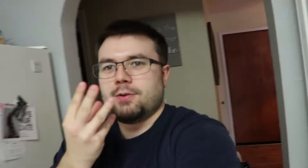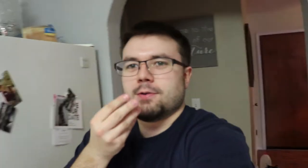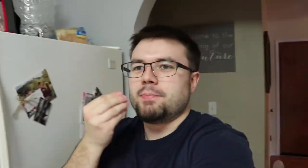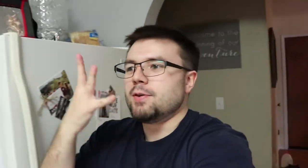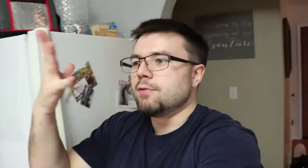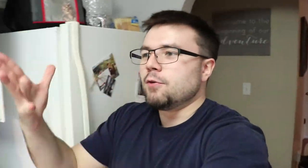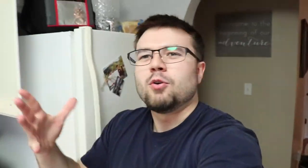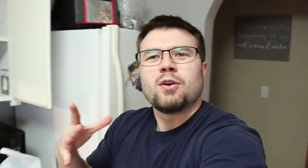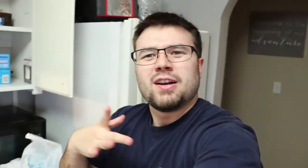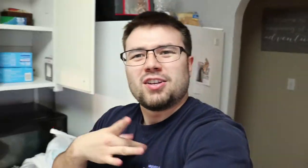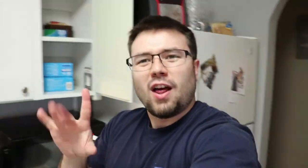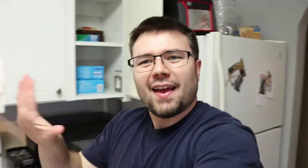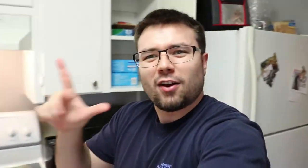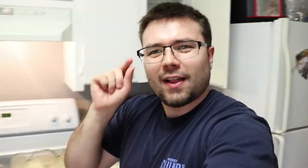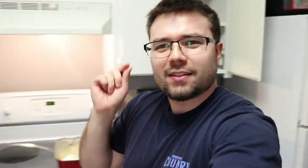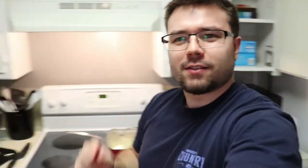you're beautiful y'all like her glasses?